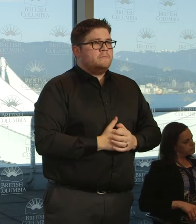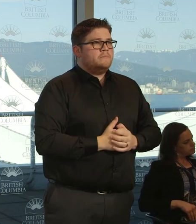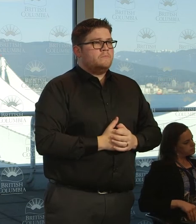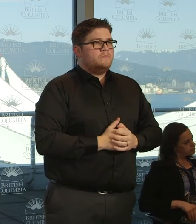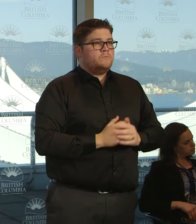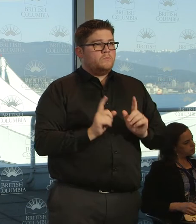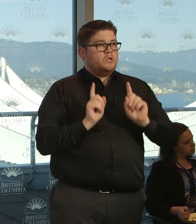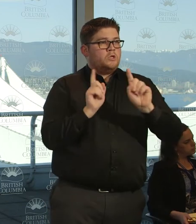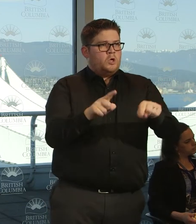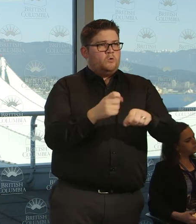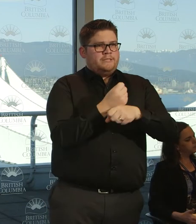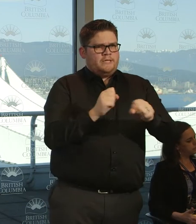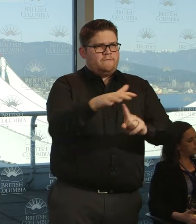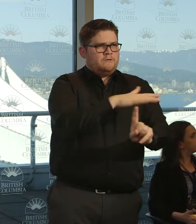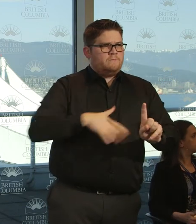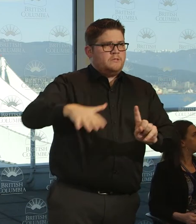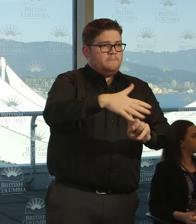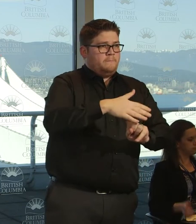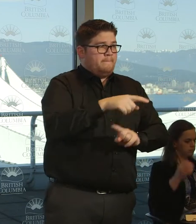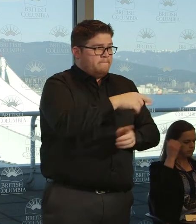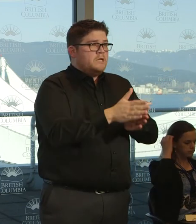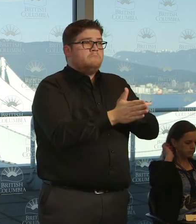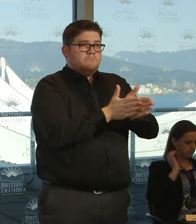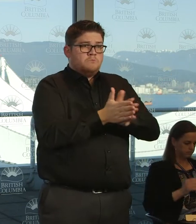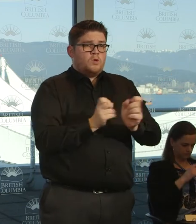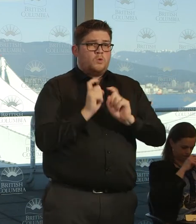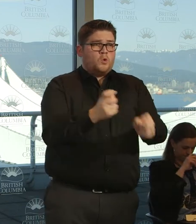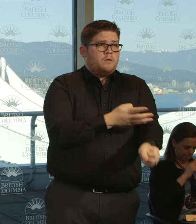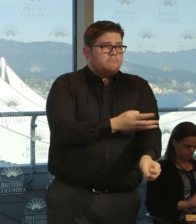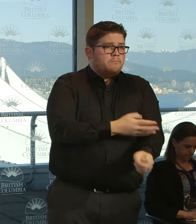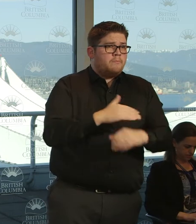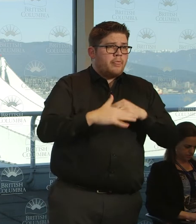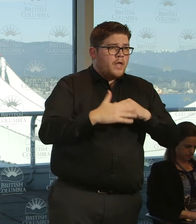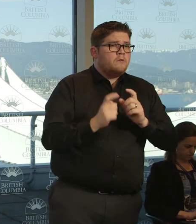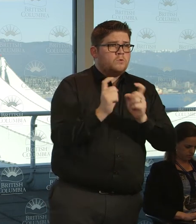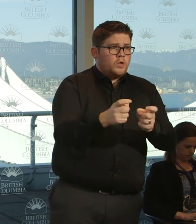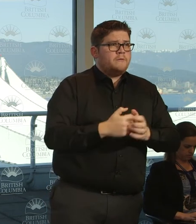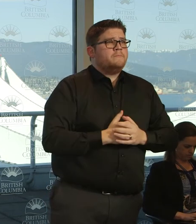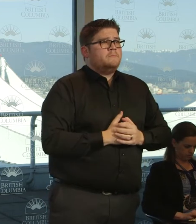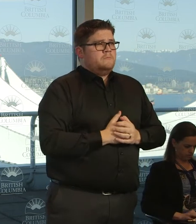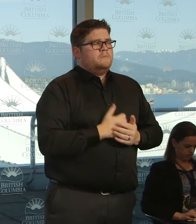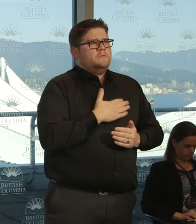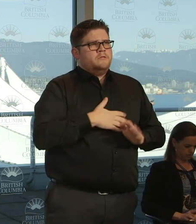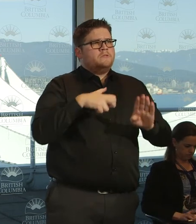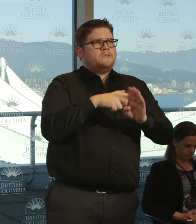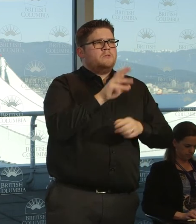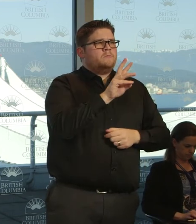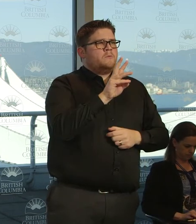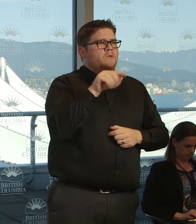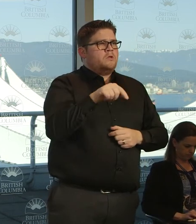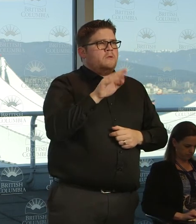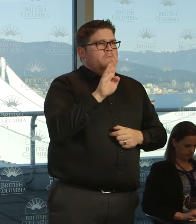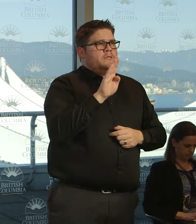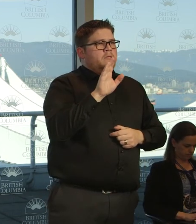so if you want to donate blood and want to be able to contribute to that, you can go to blood.ca and there will be information